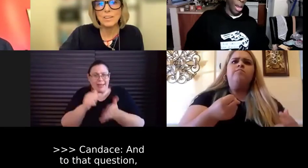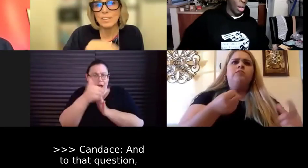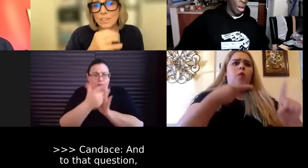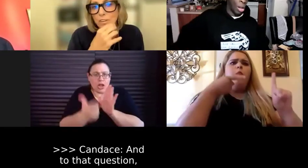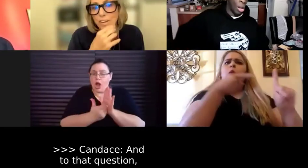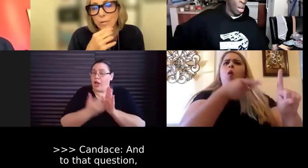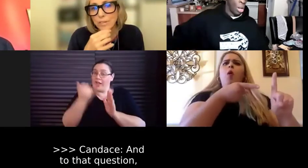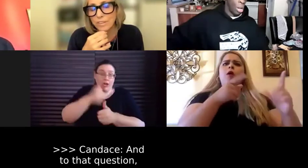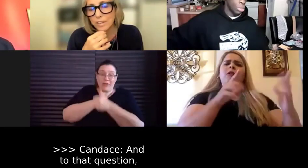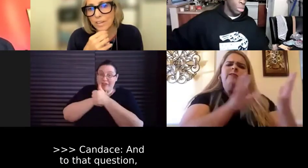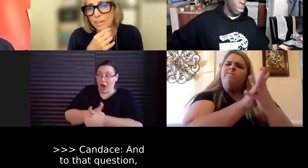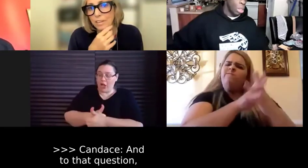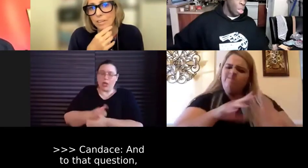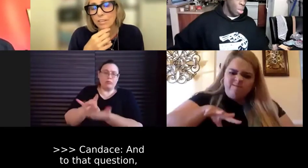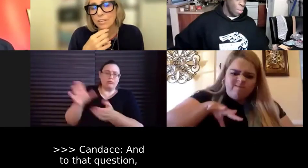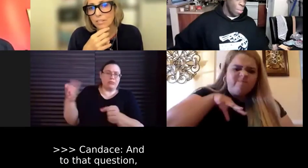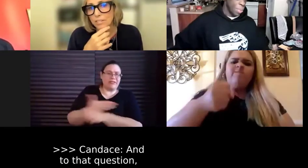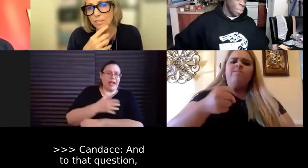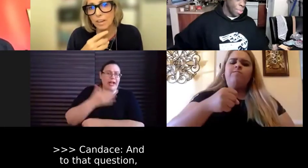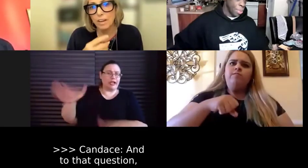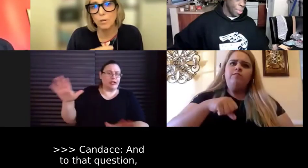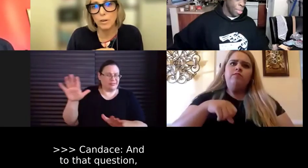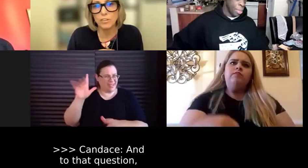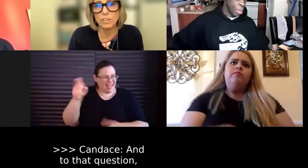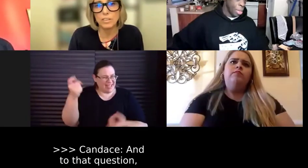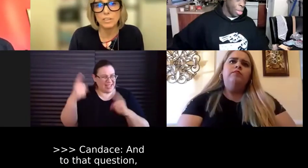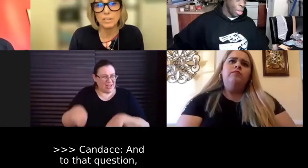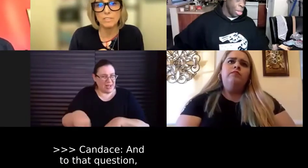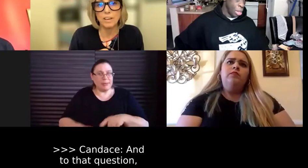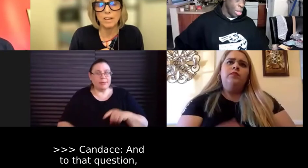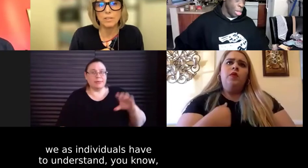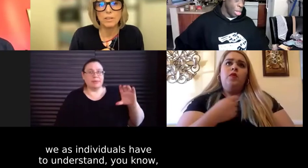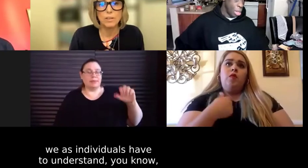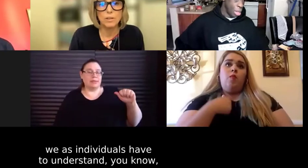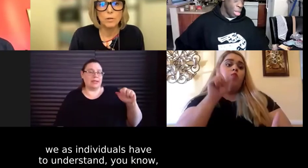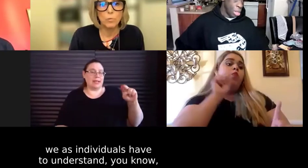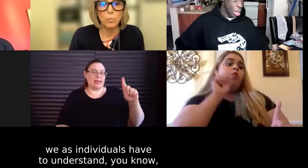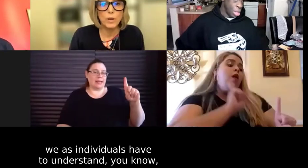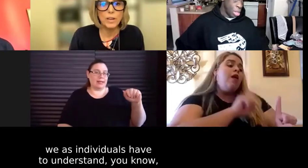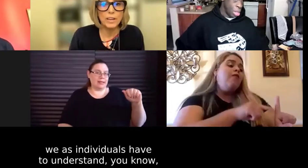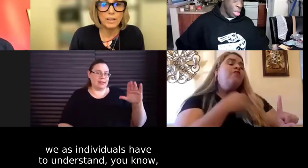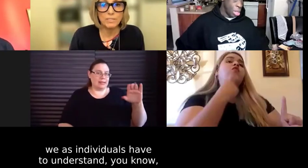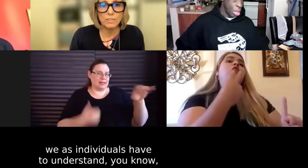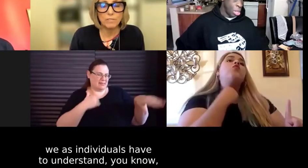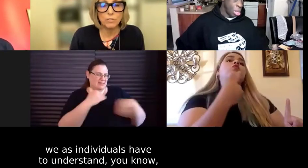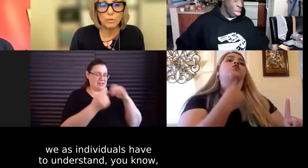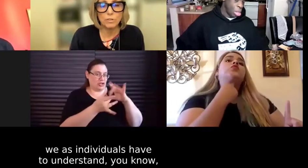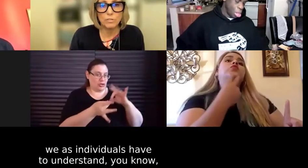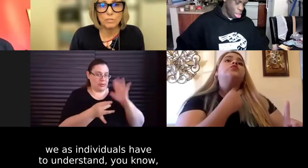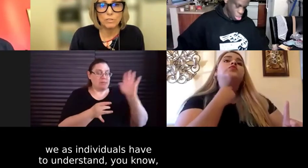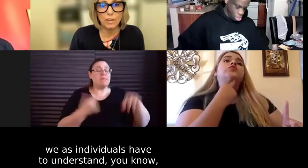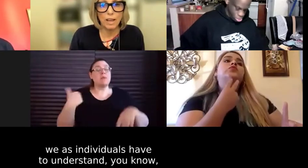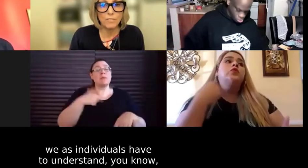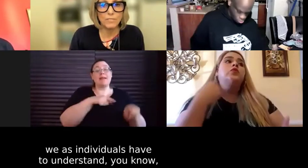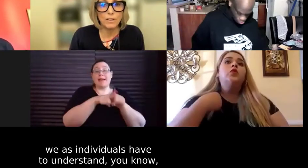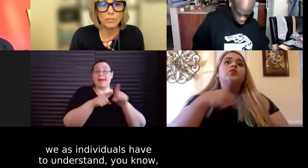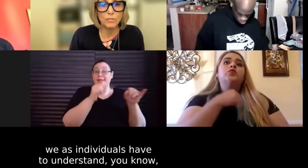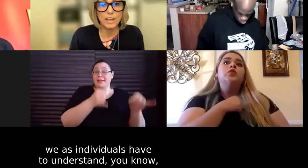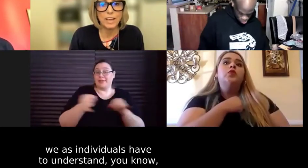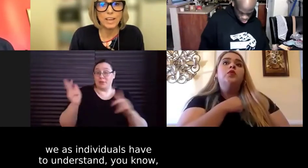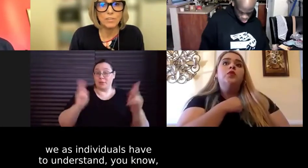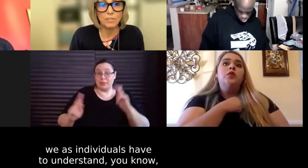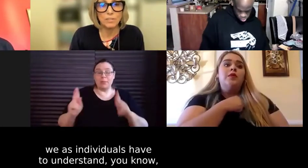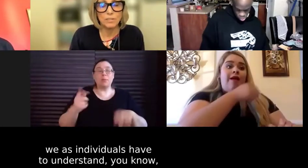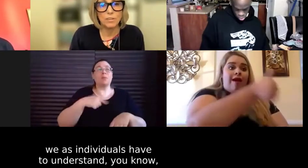And I, you know, and I would say to that question is that we as individuals have to